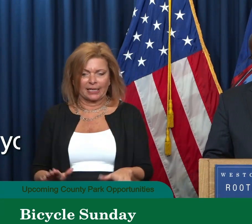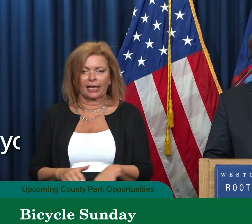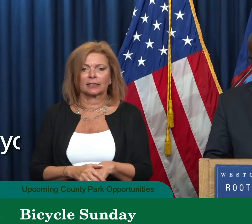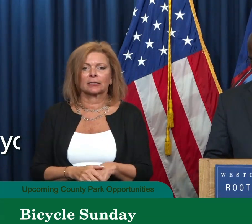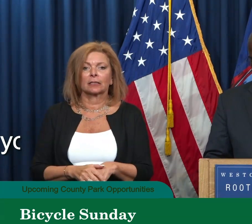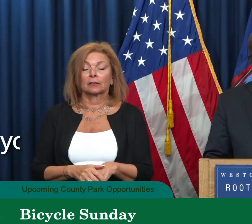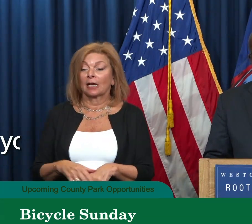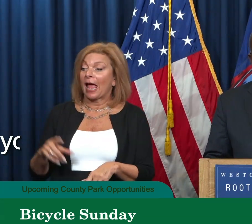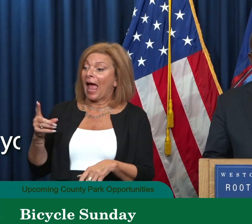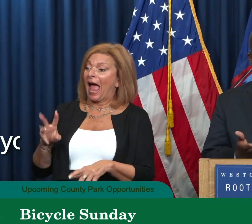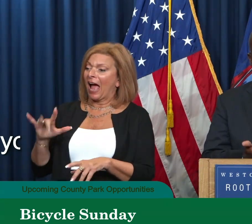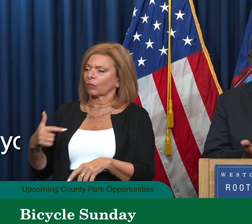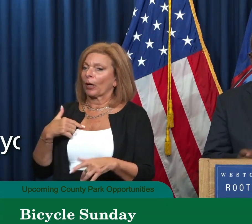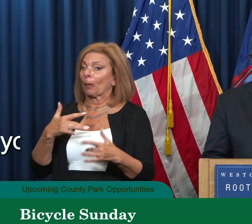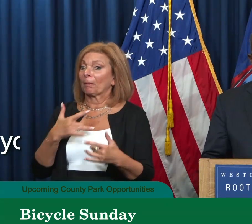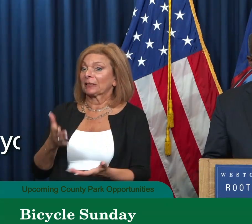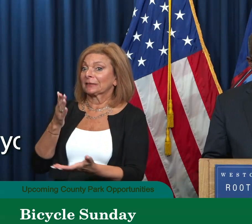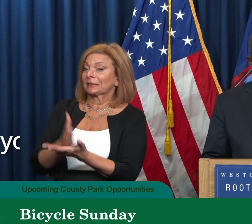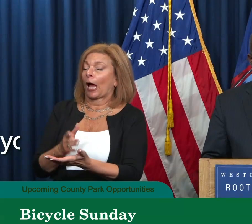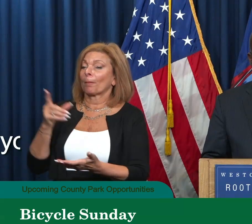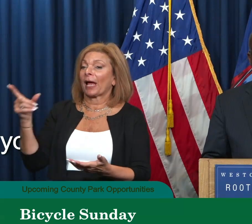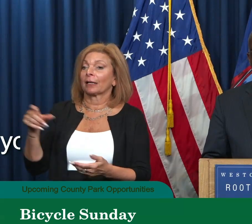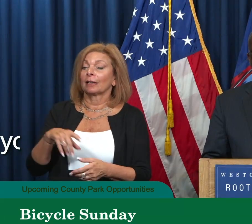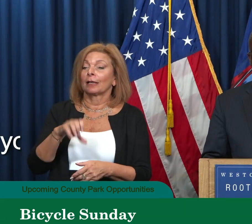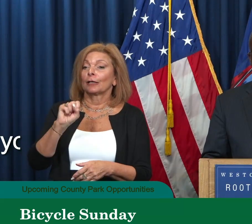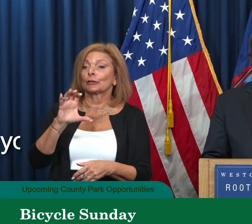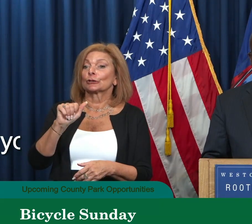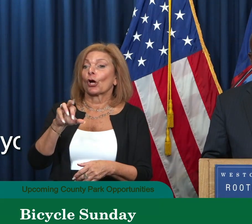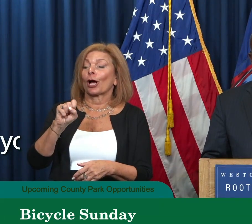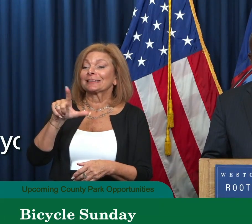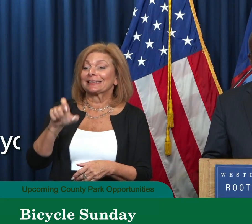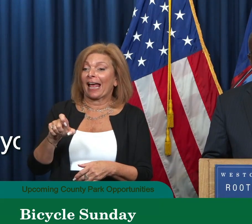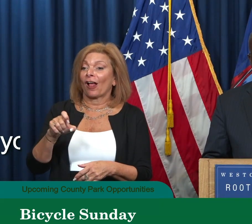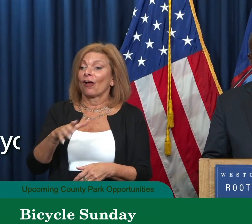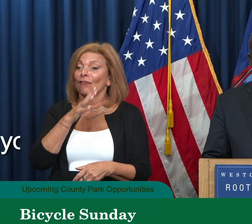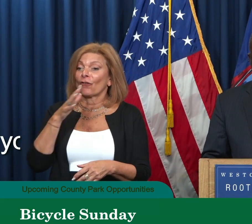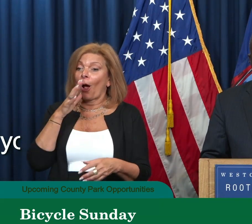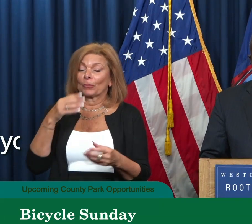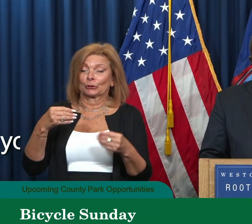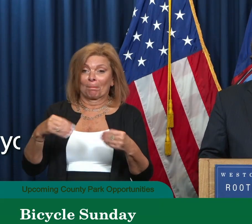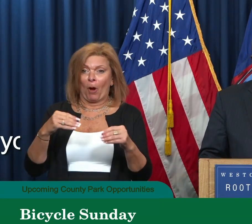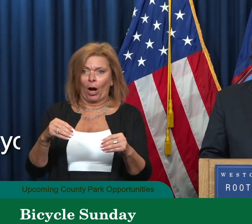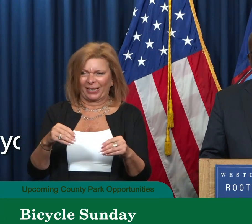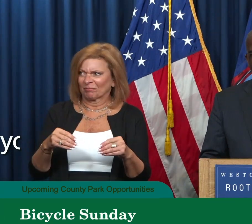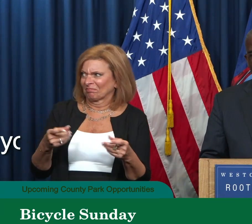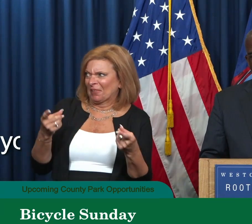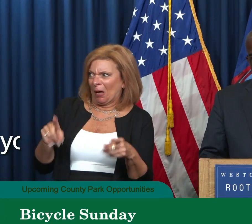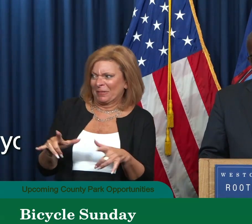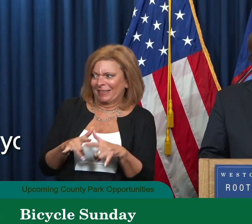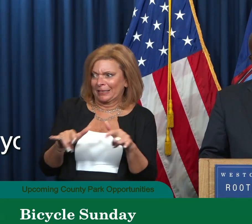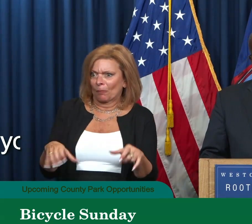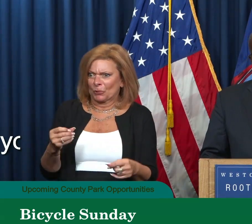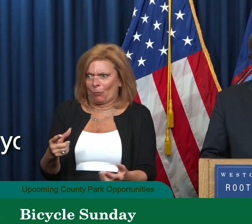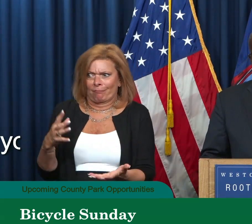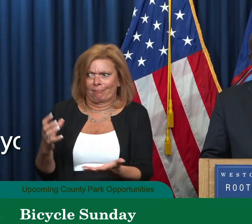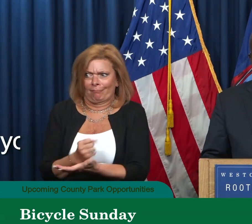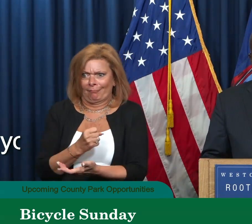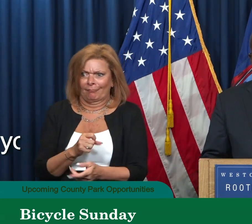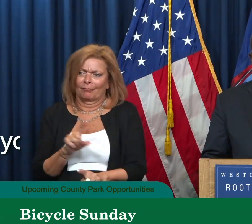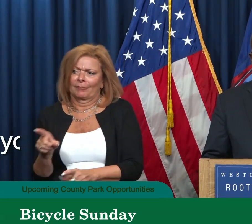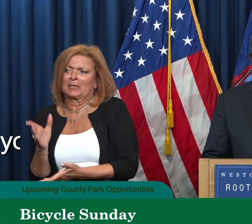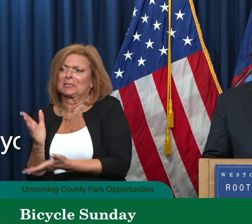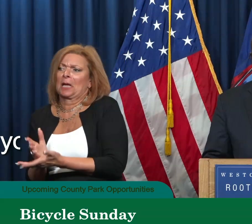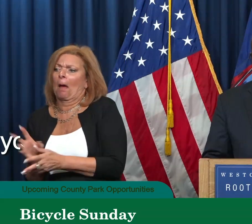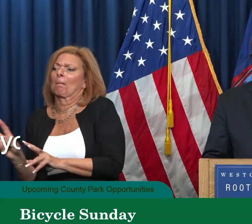this place where I usually stop is at the Scarsdale Farmers Market, which happens just about the same time. So take advantage of that little stop and a